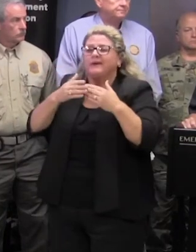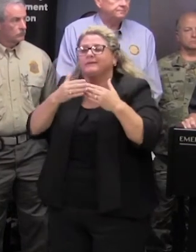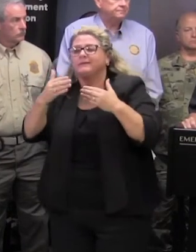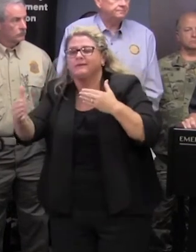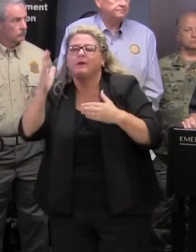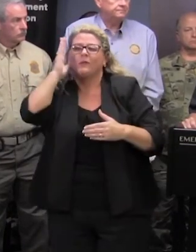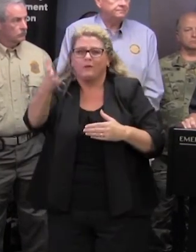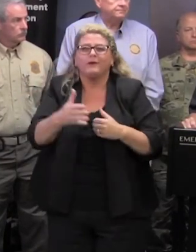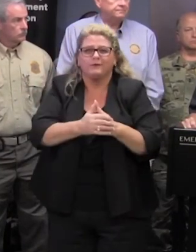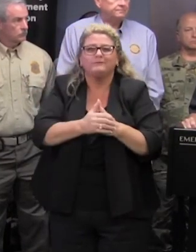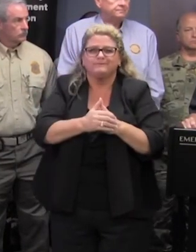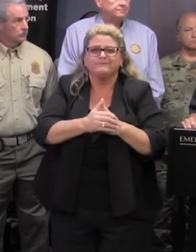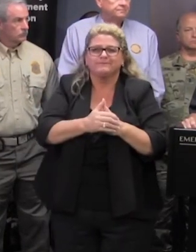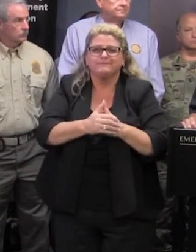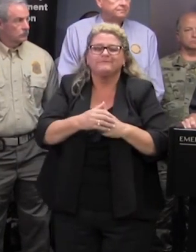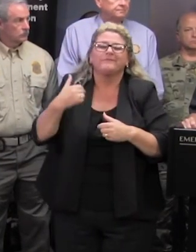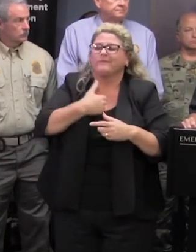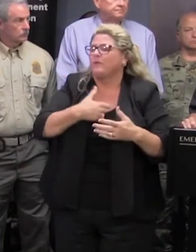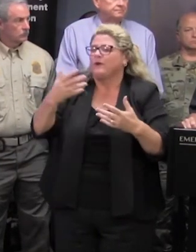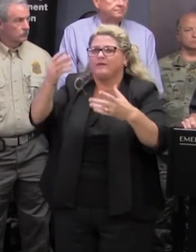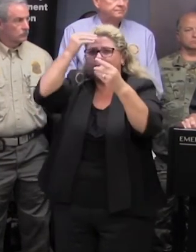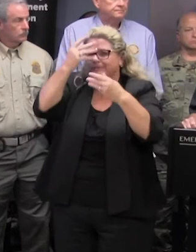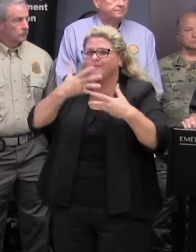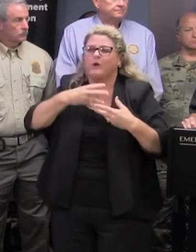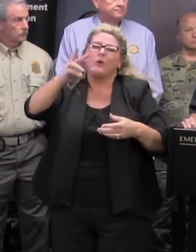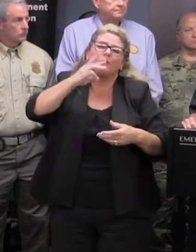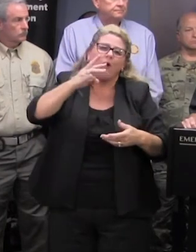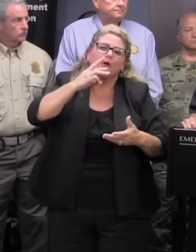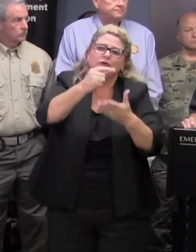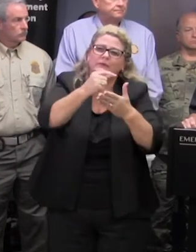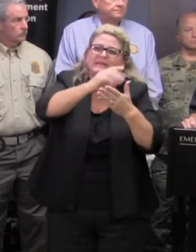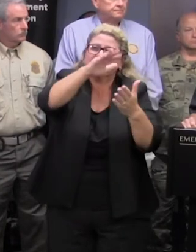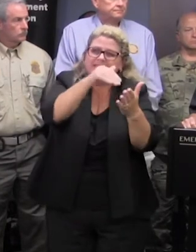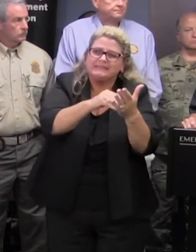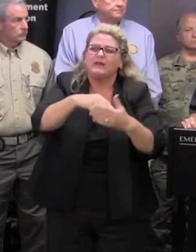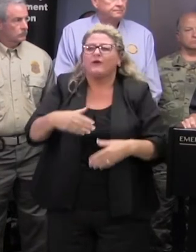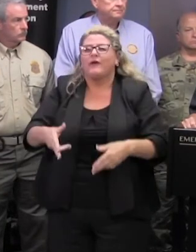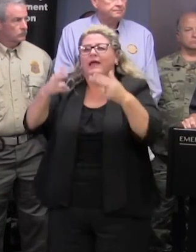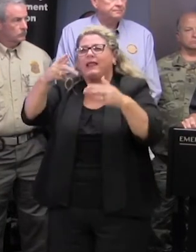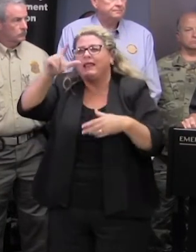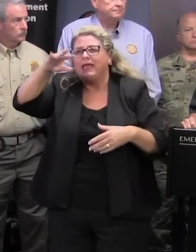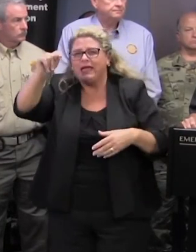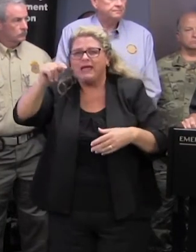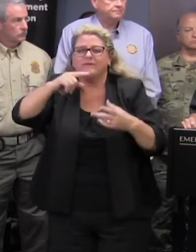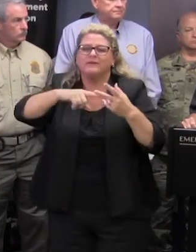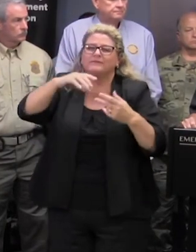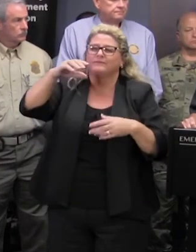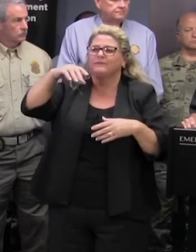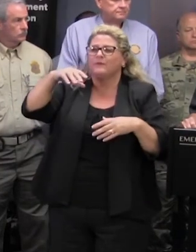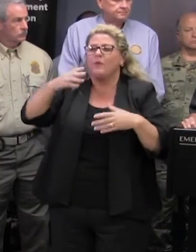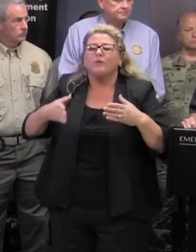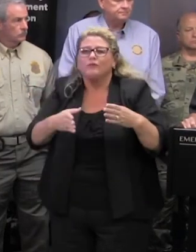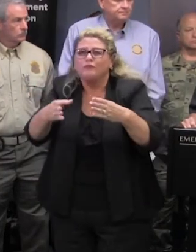area we're getting reports of anything from water treatment centers to lift stations to culverts to roads that are being